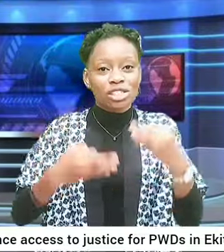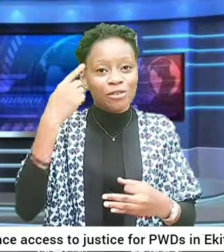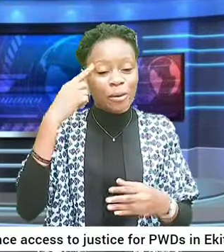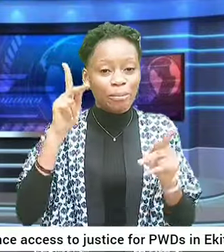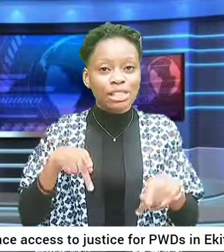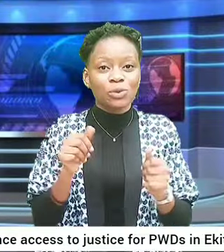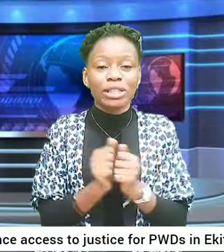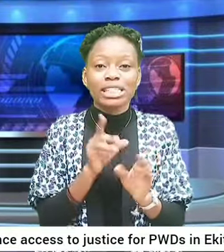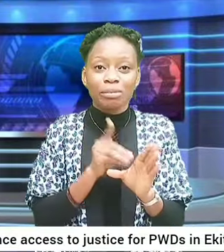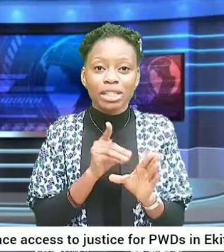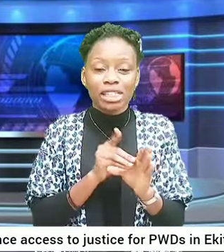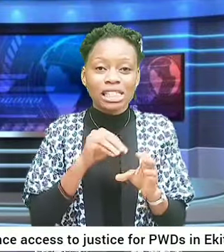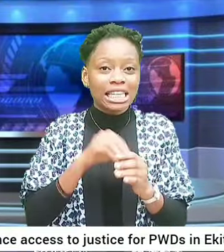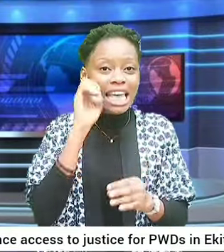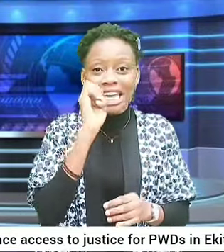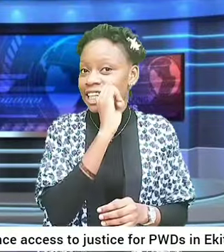disabilities in equity